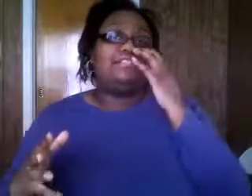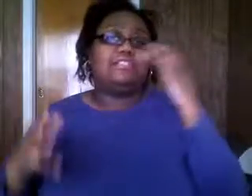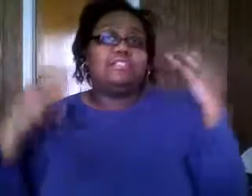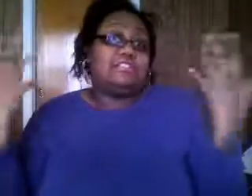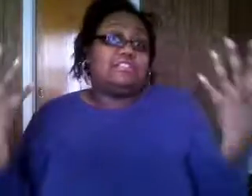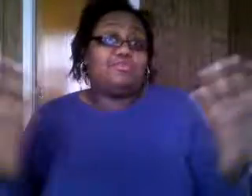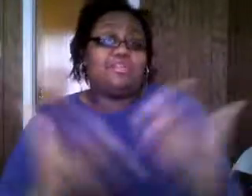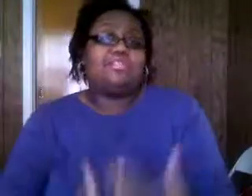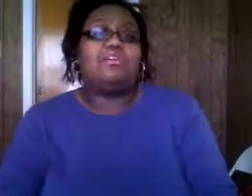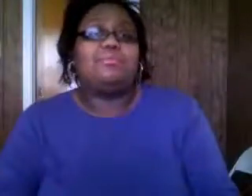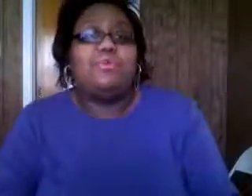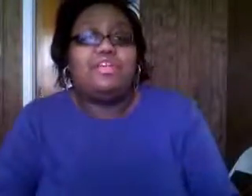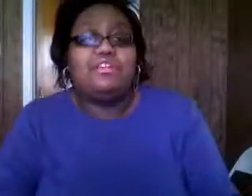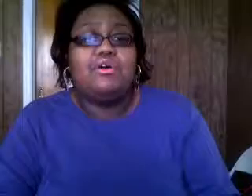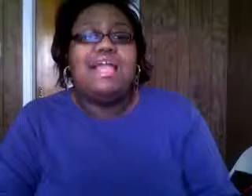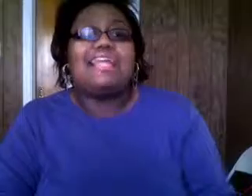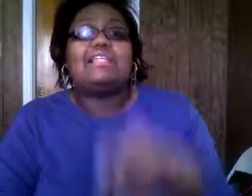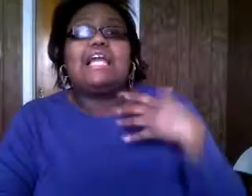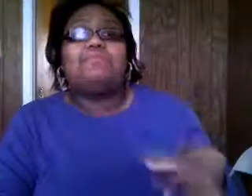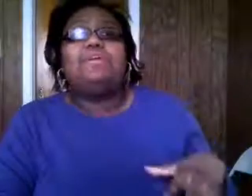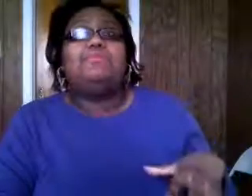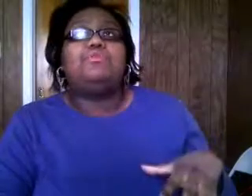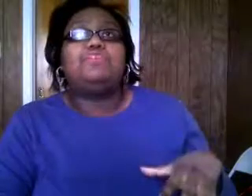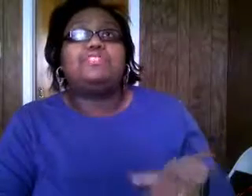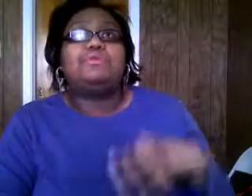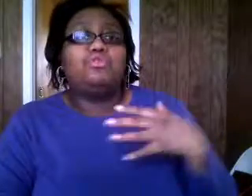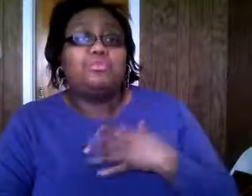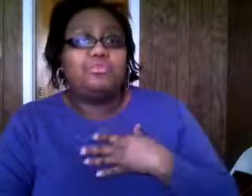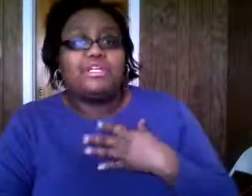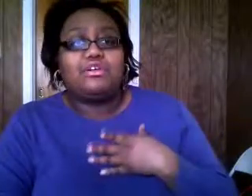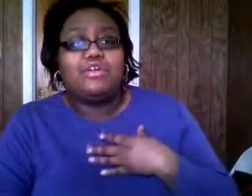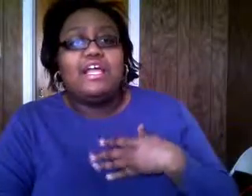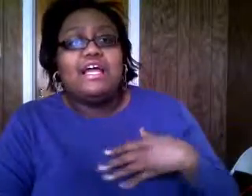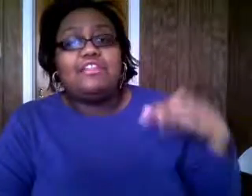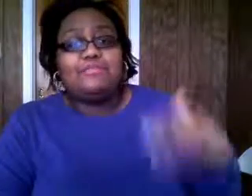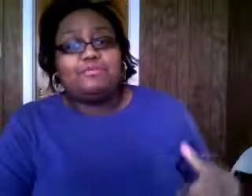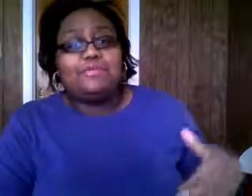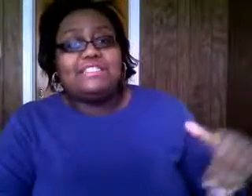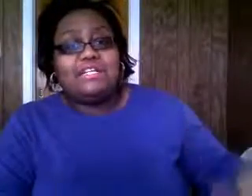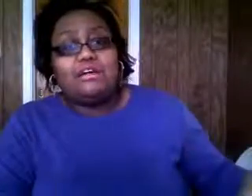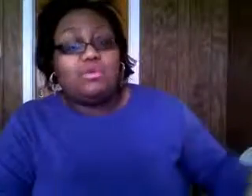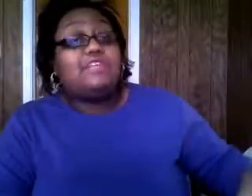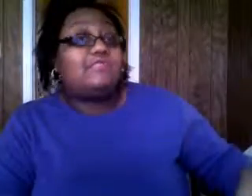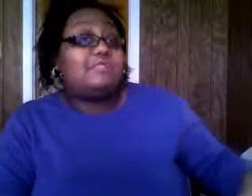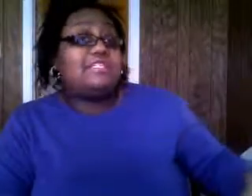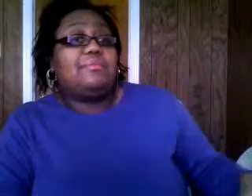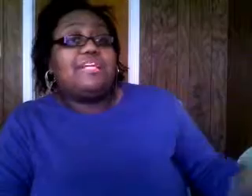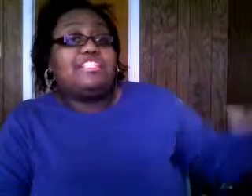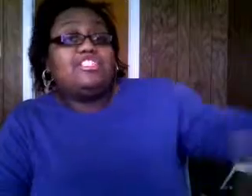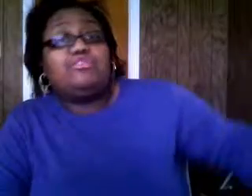it's just it's just a great starting point you know and a lot of people especially people who are broken hurt the first place they come one of the first place they come is church